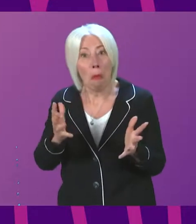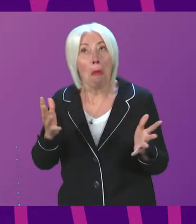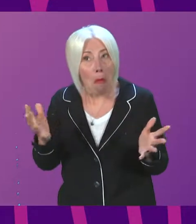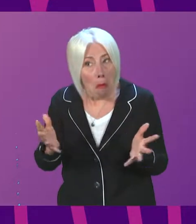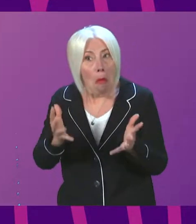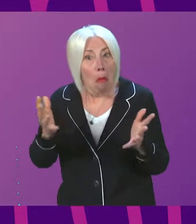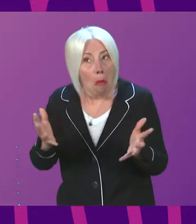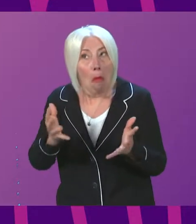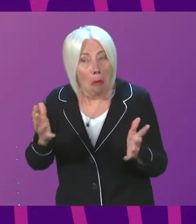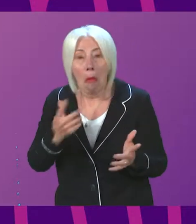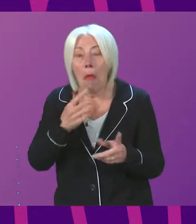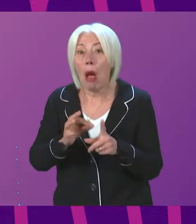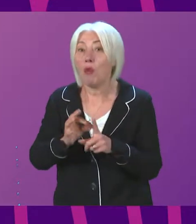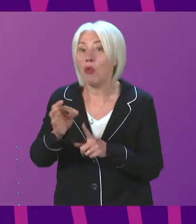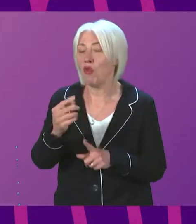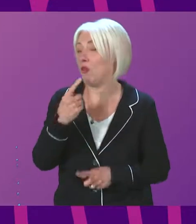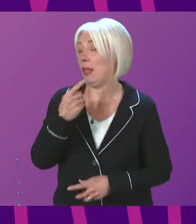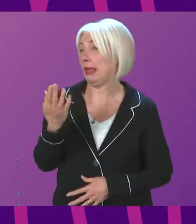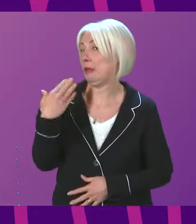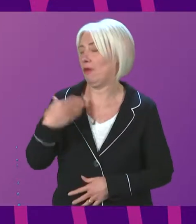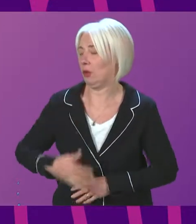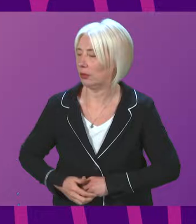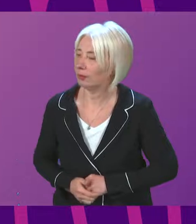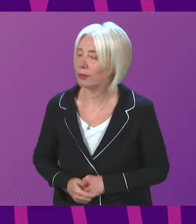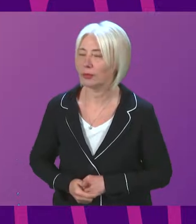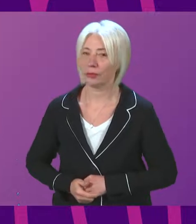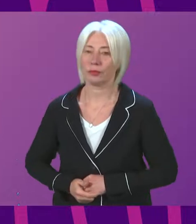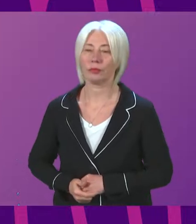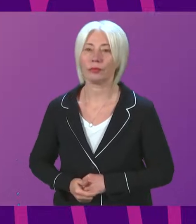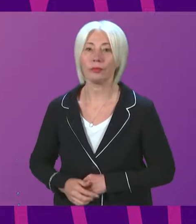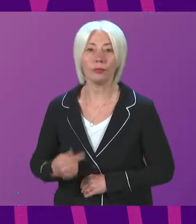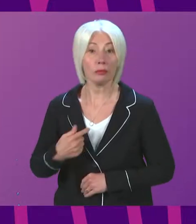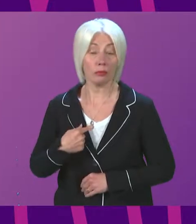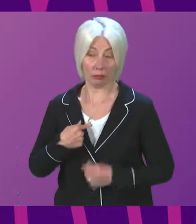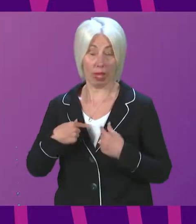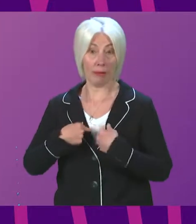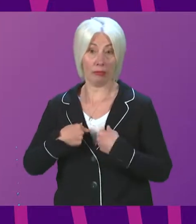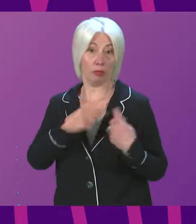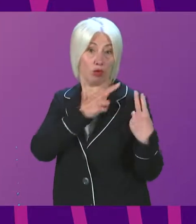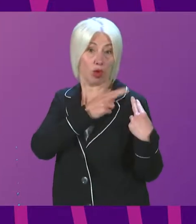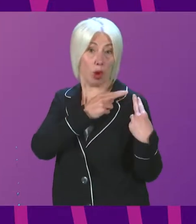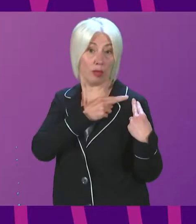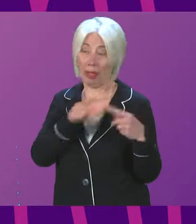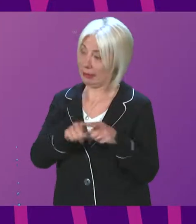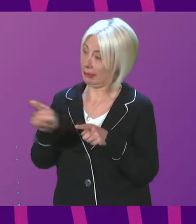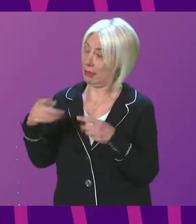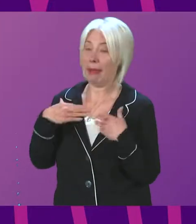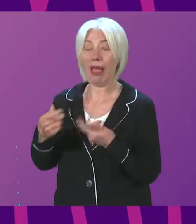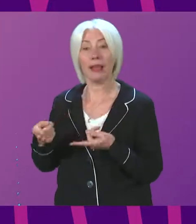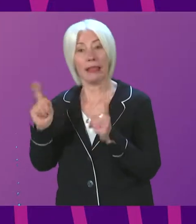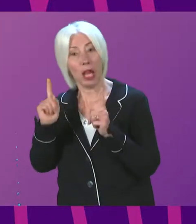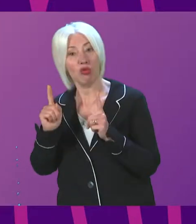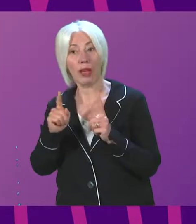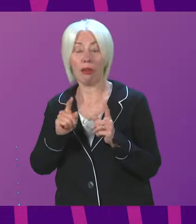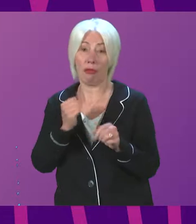that I narrated in my earlier answer. And while I am responsible, as is the Health Secretary in the Government for NHS